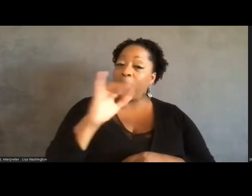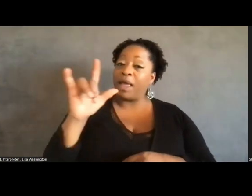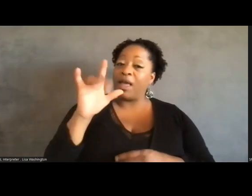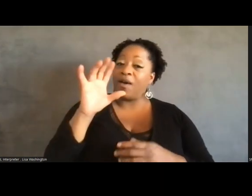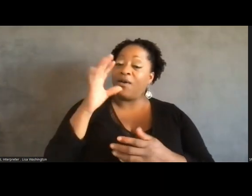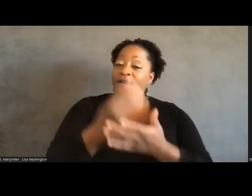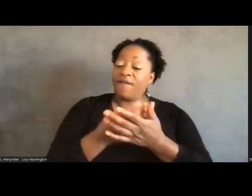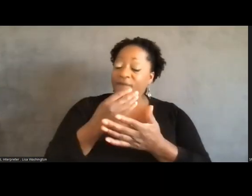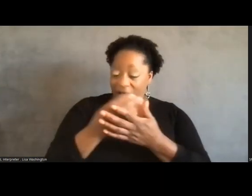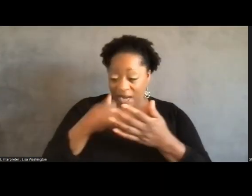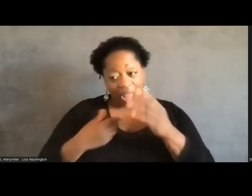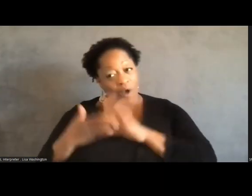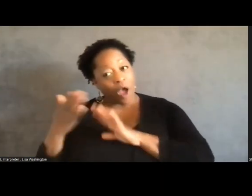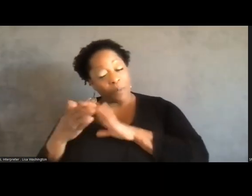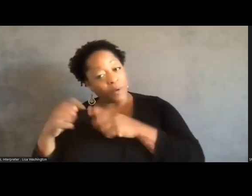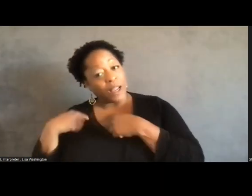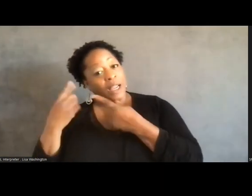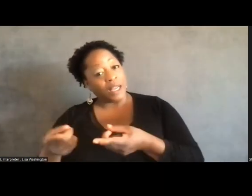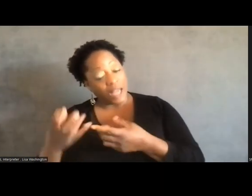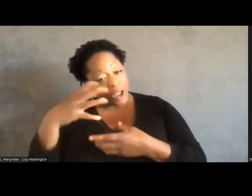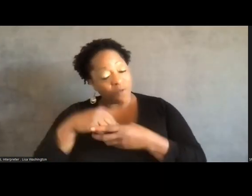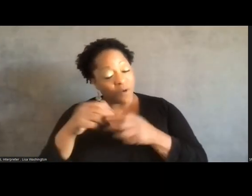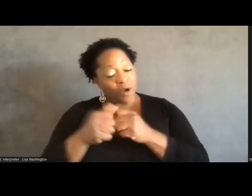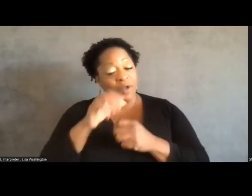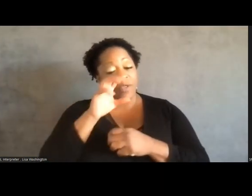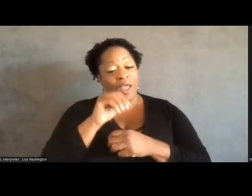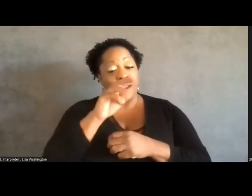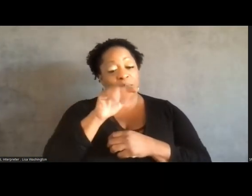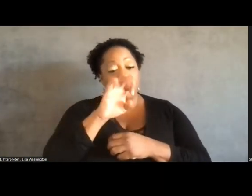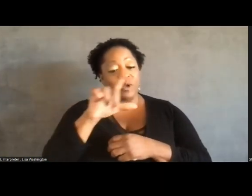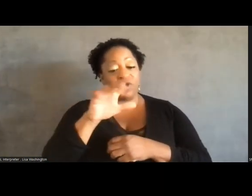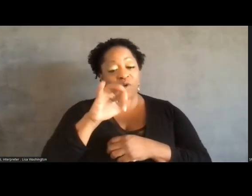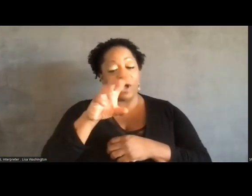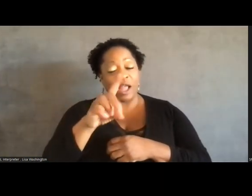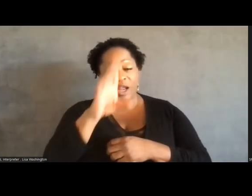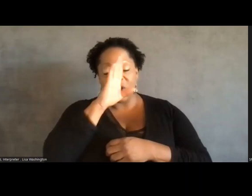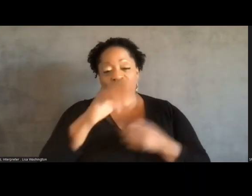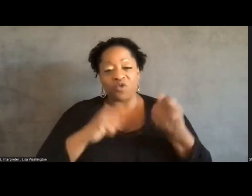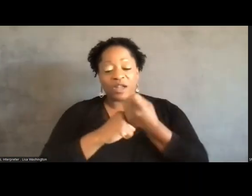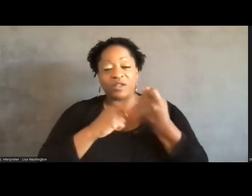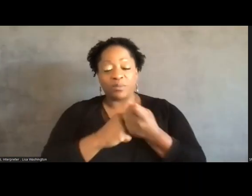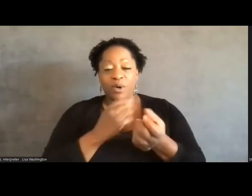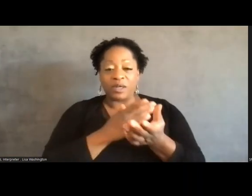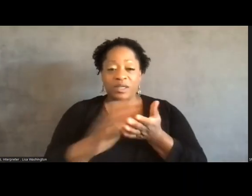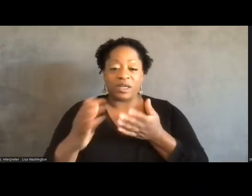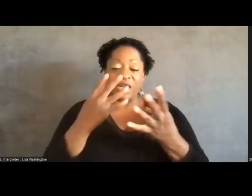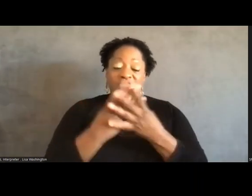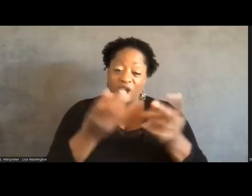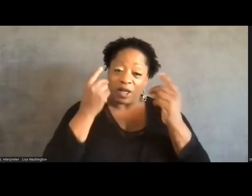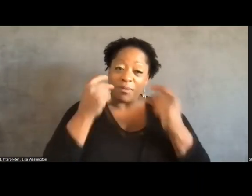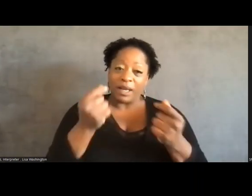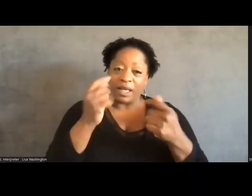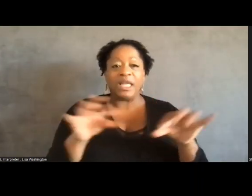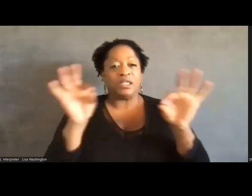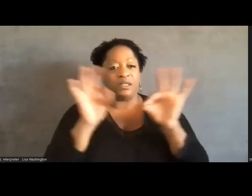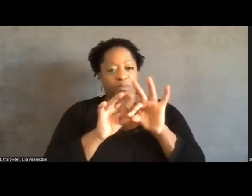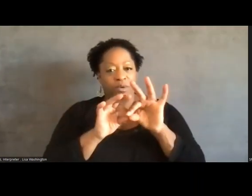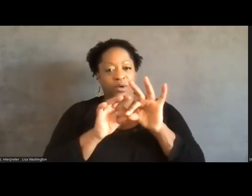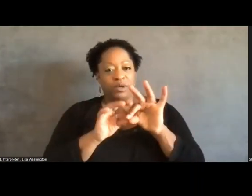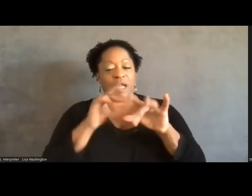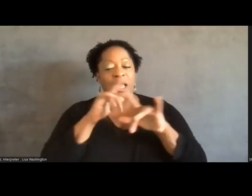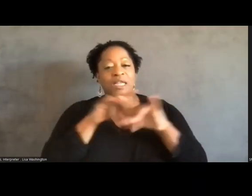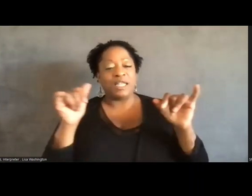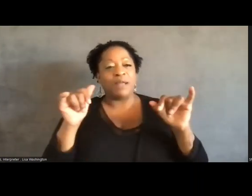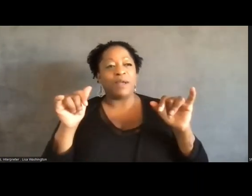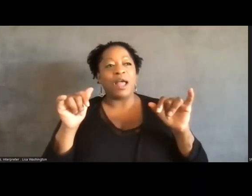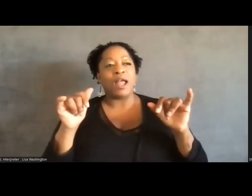operating bail fund, being involved in that mutual aid, that direct support for people getting people out immediately, so important. And it's also what drove me to campaign